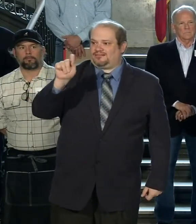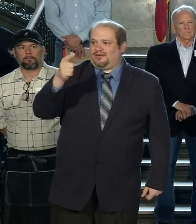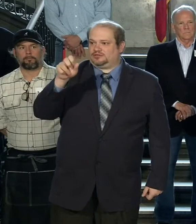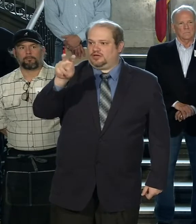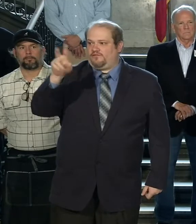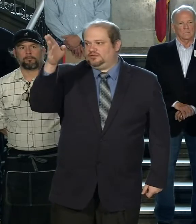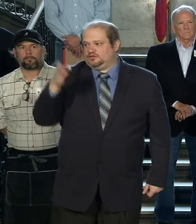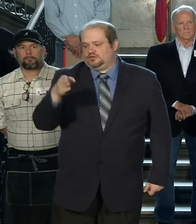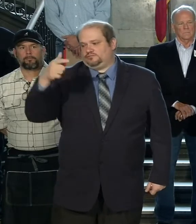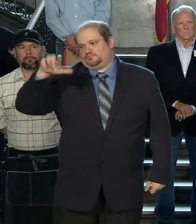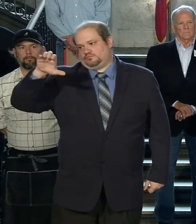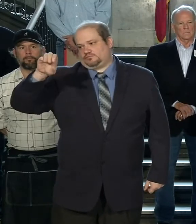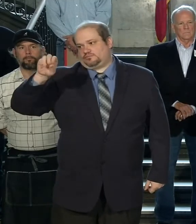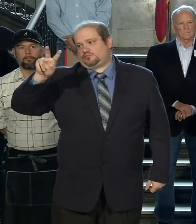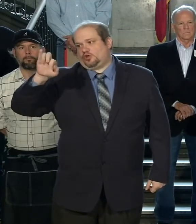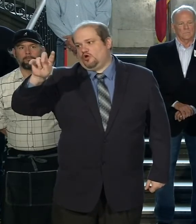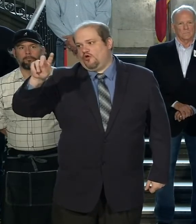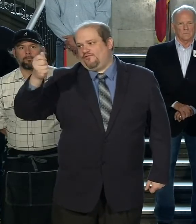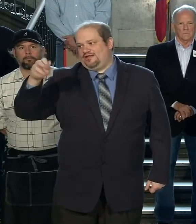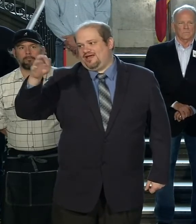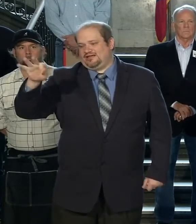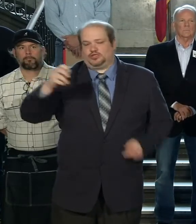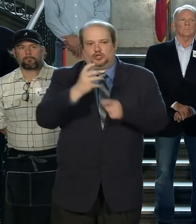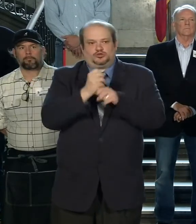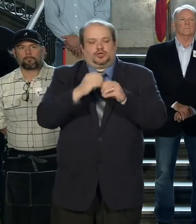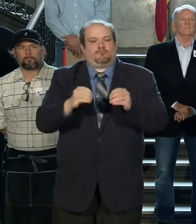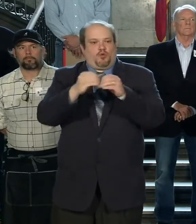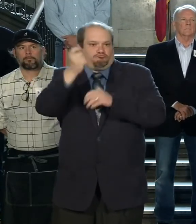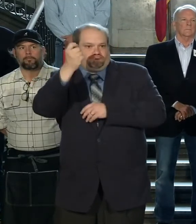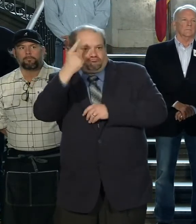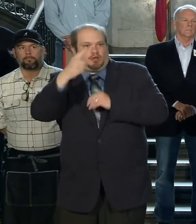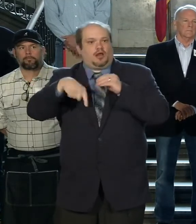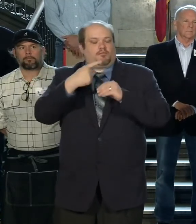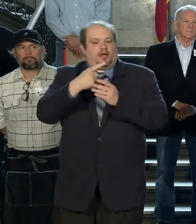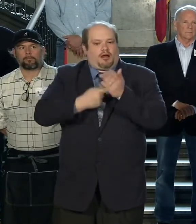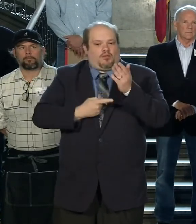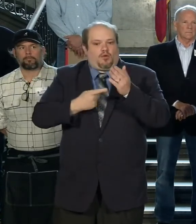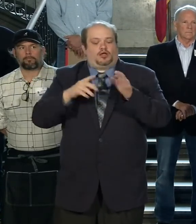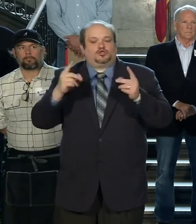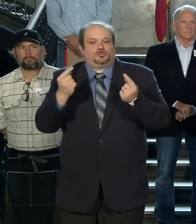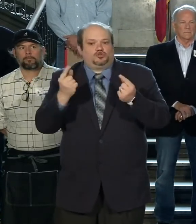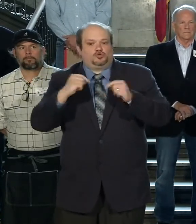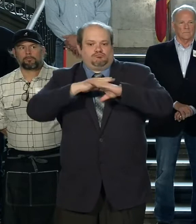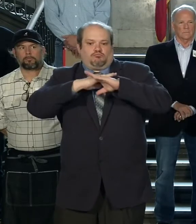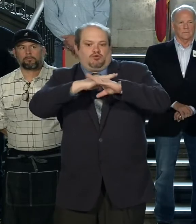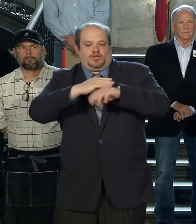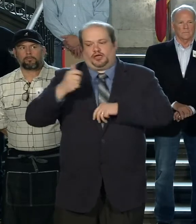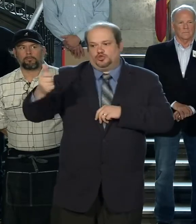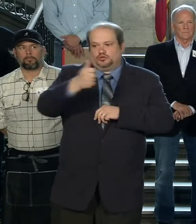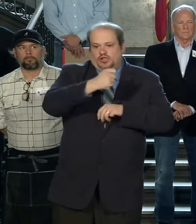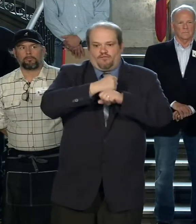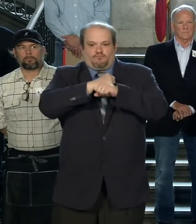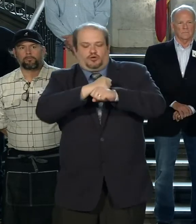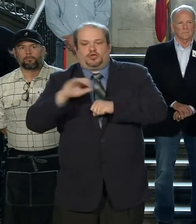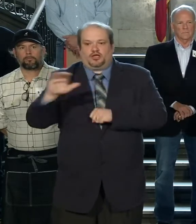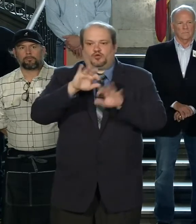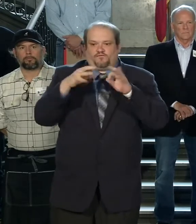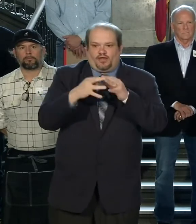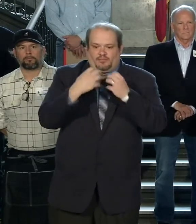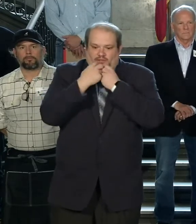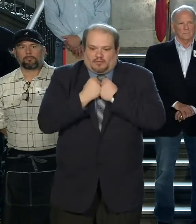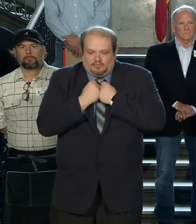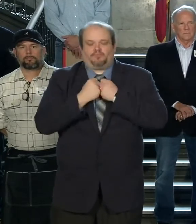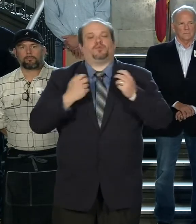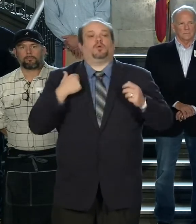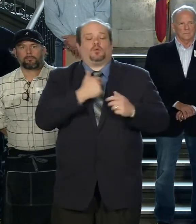to gain further insight about what you can do to best protect yourself and your loved ones. And we